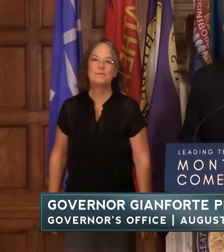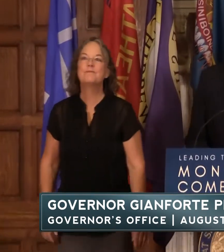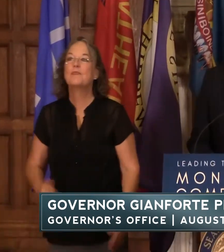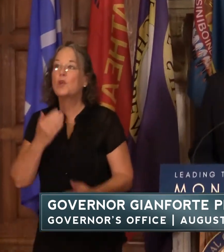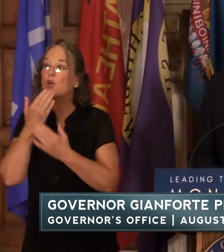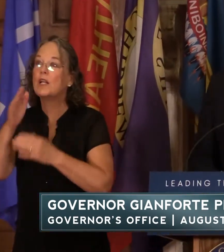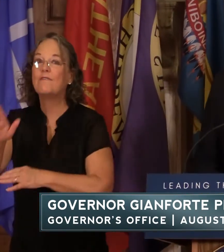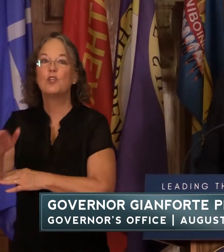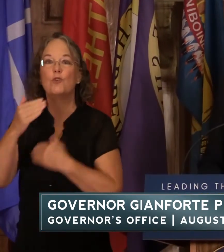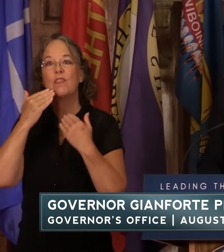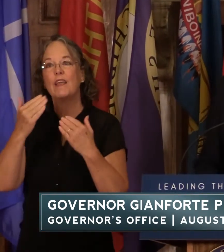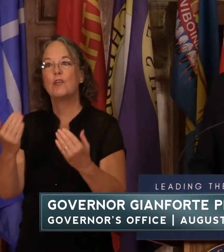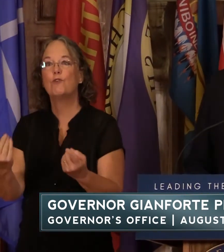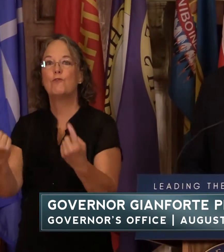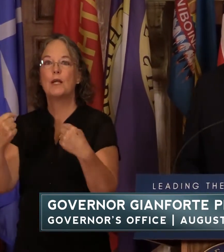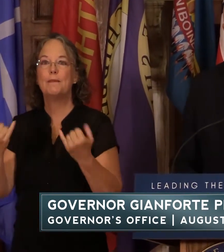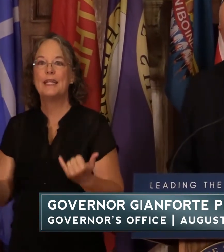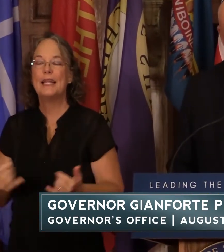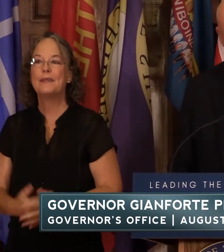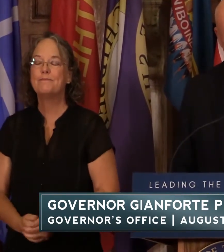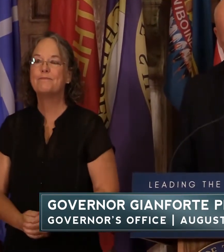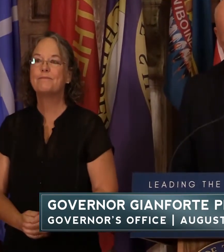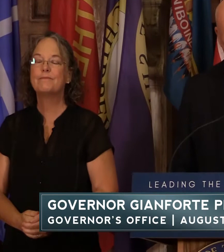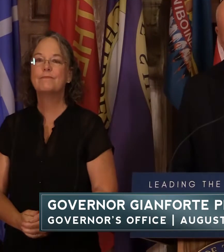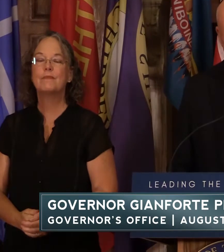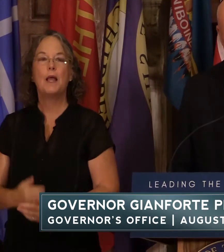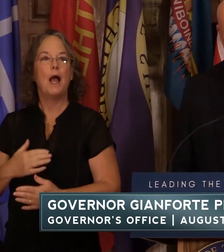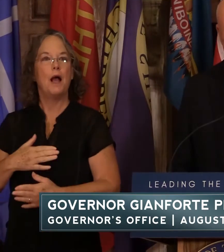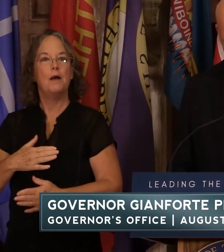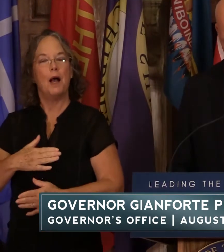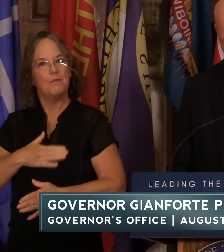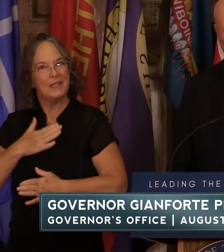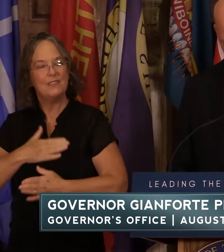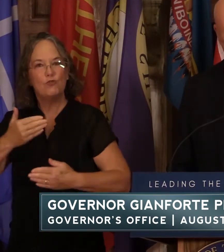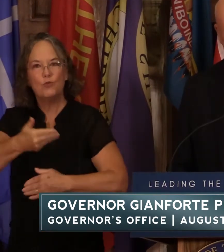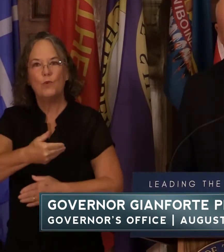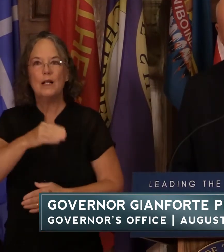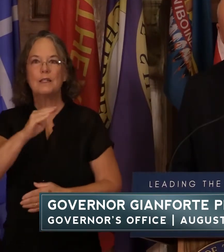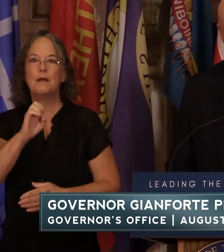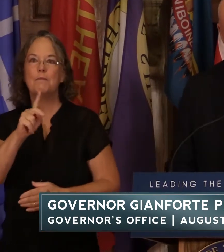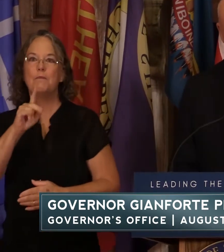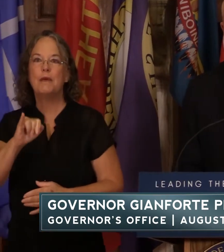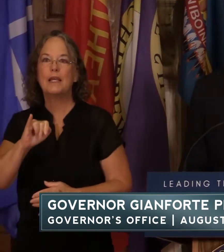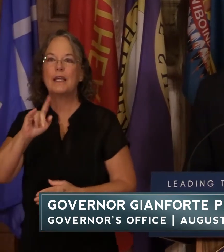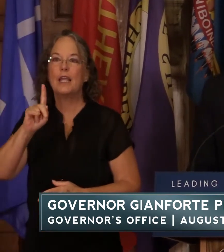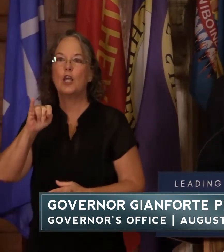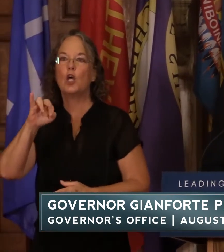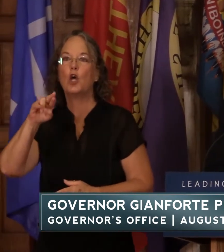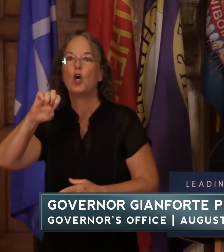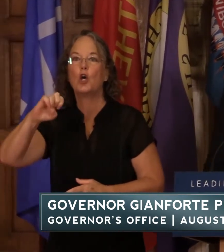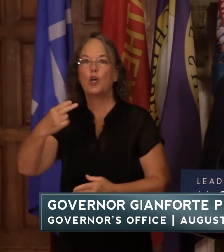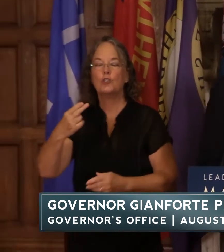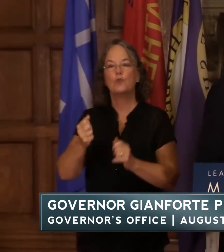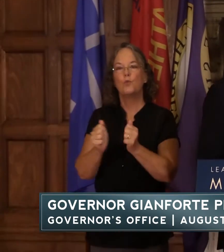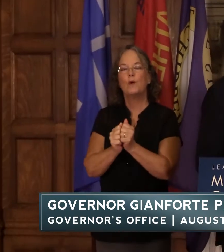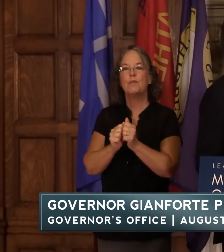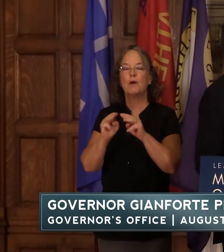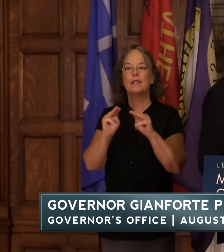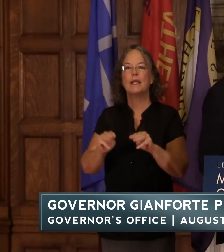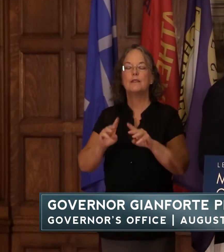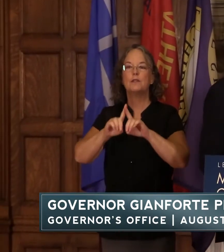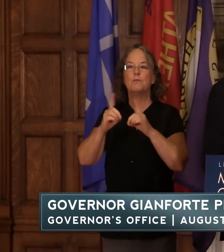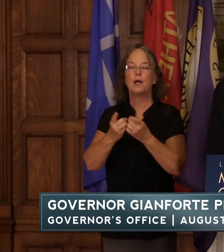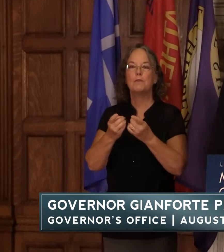good afternoon thank you all for being here i'm pleased to welcome becky kirsch winner with the montana department of public health and